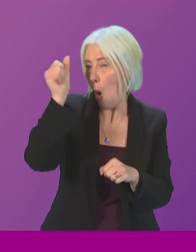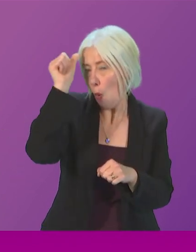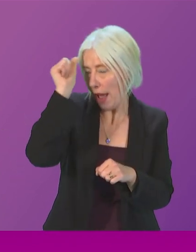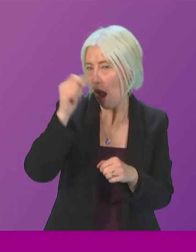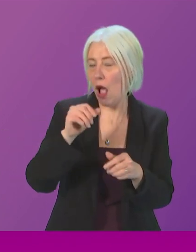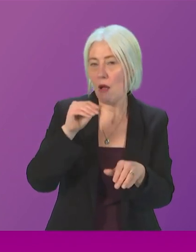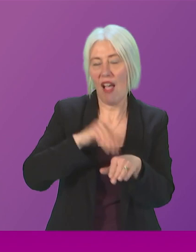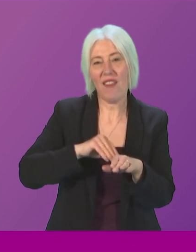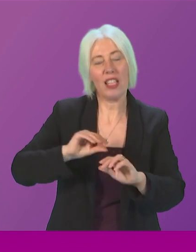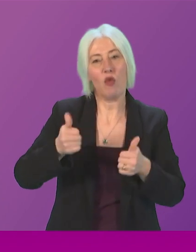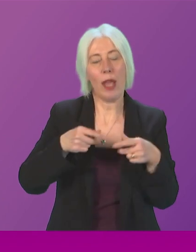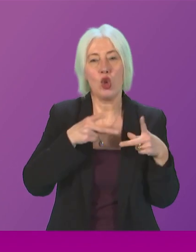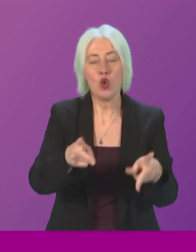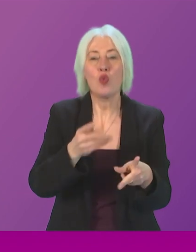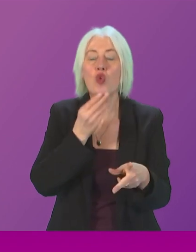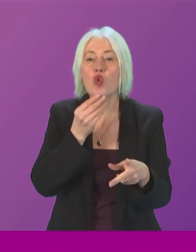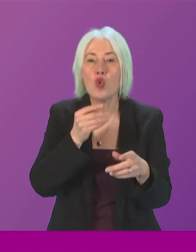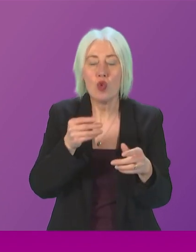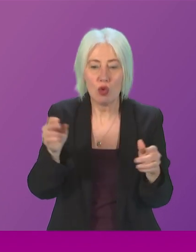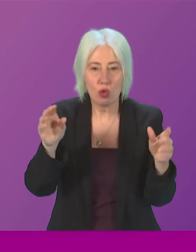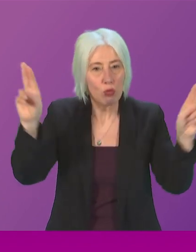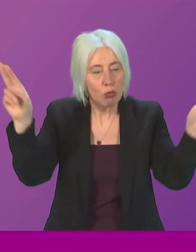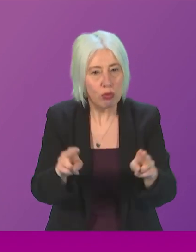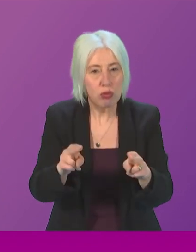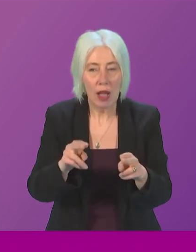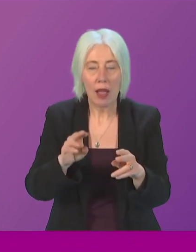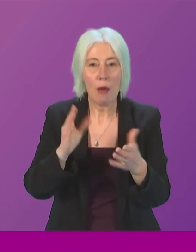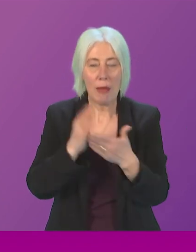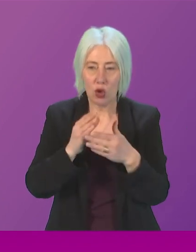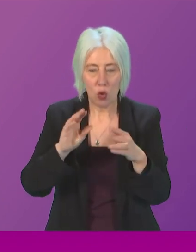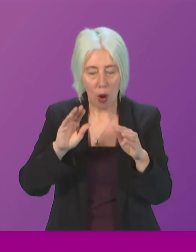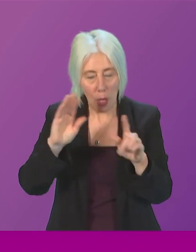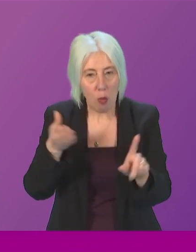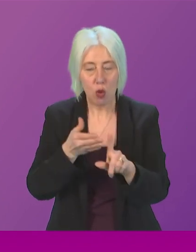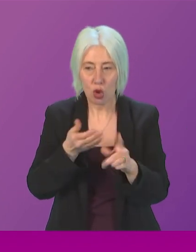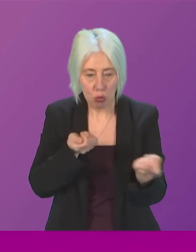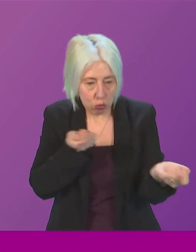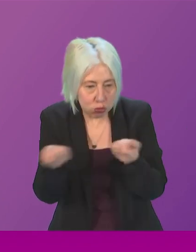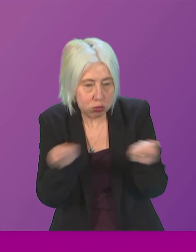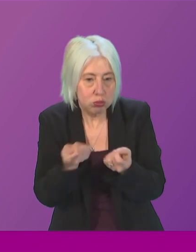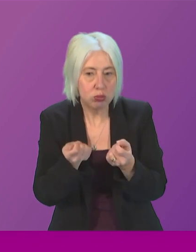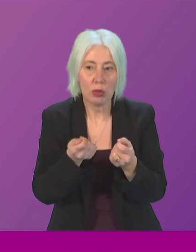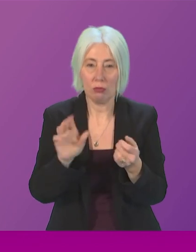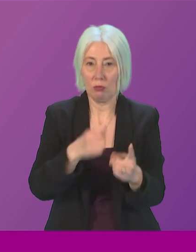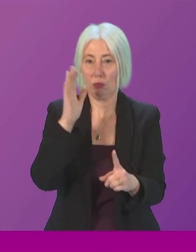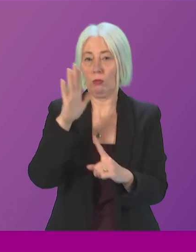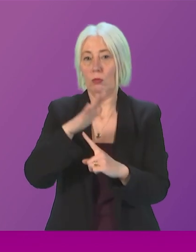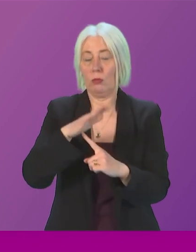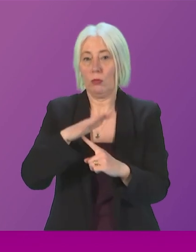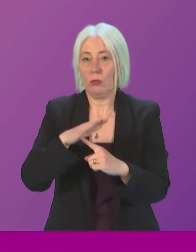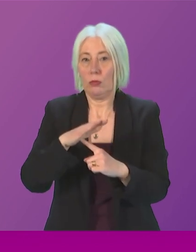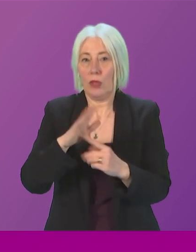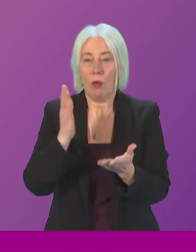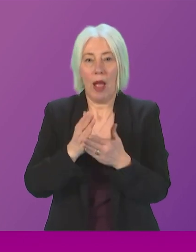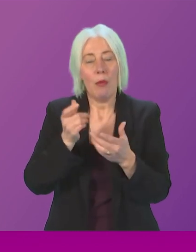pesticides when used as part of an integrated approach and our position is very much guided by regulation and importantly crucially by